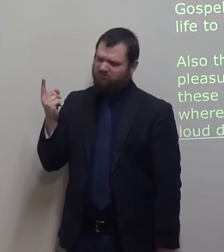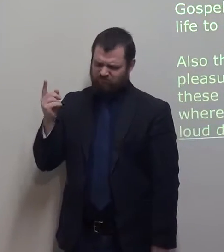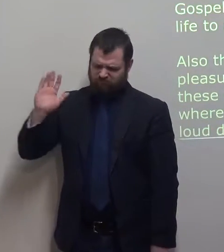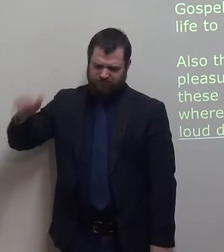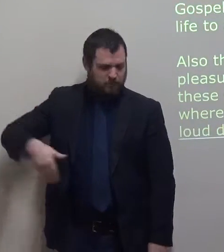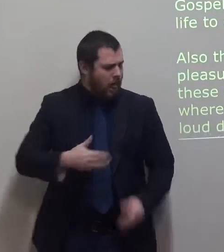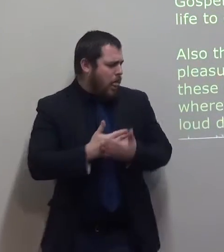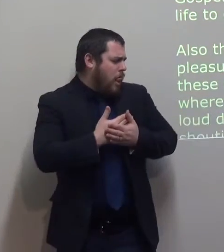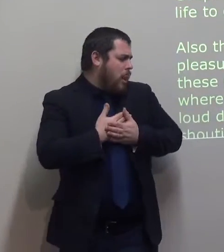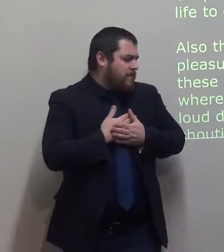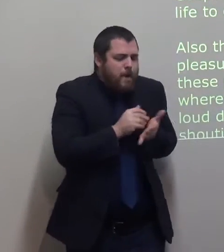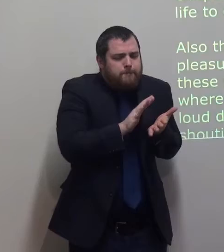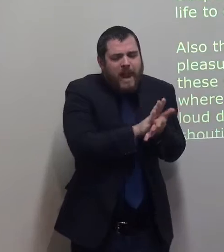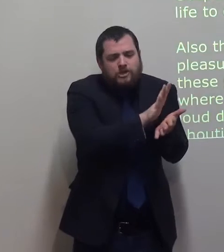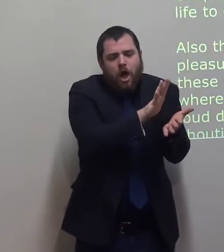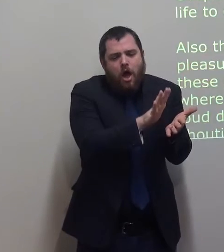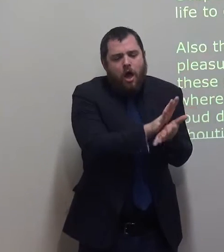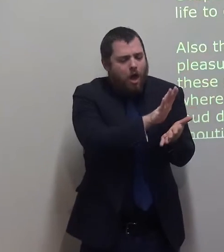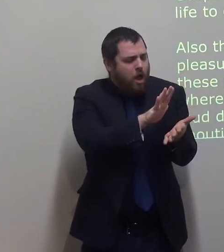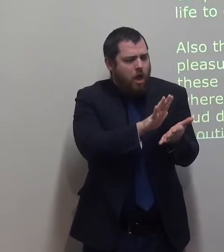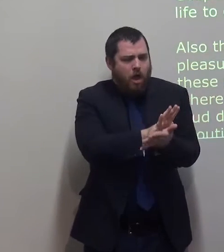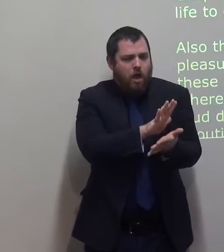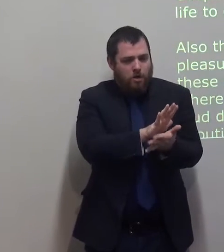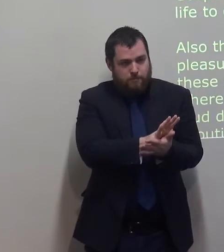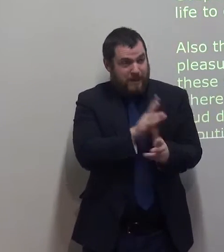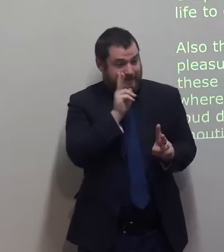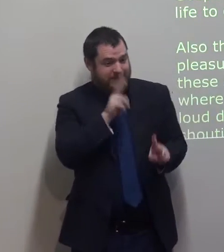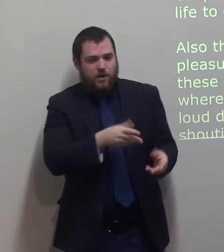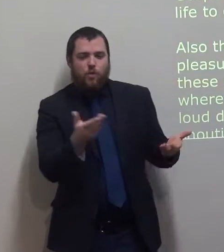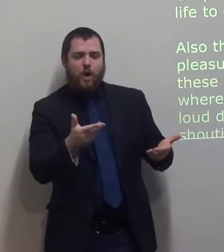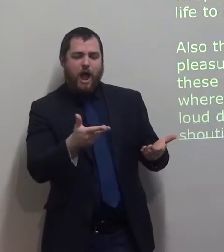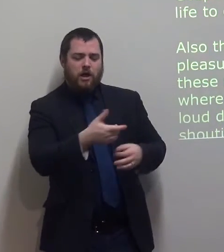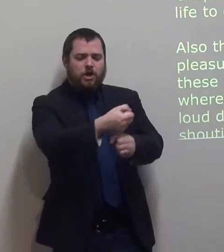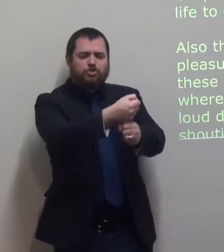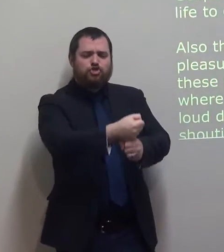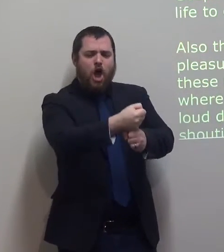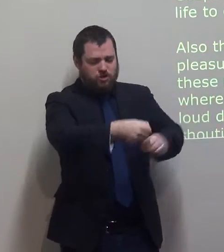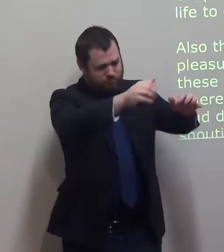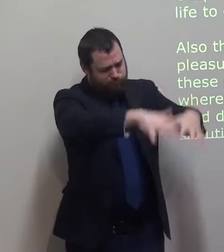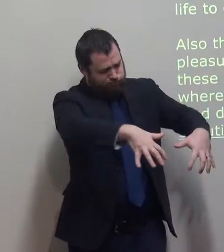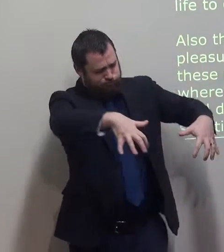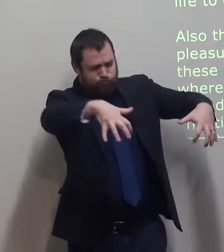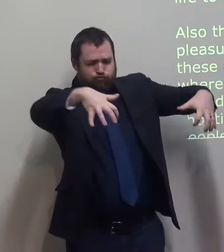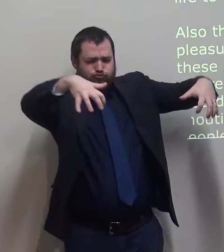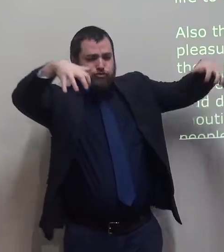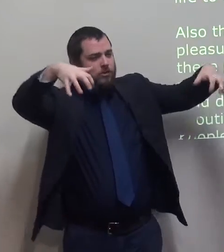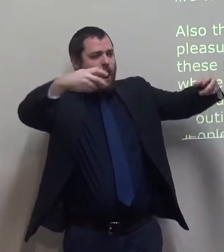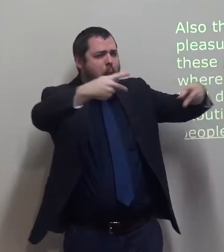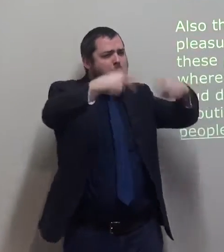I can see these people in the big churches and have loud music and loud drums and